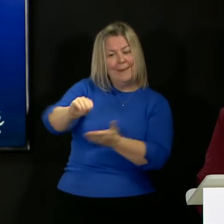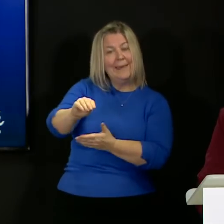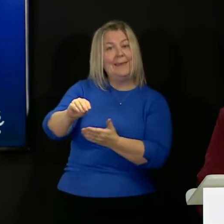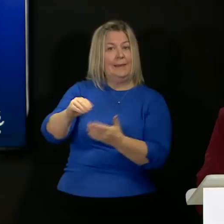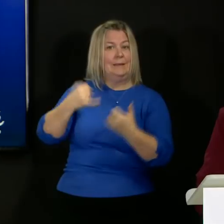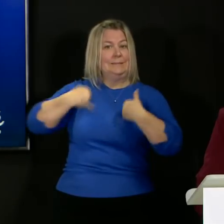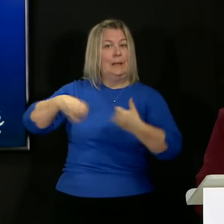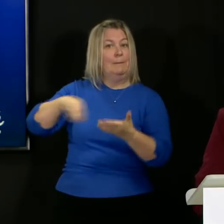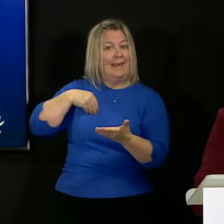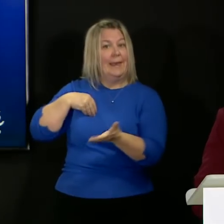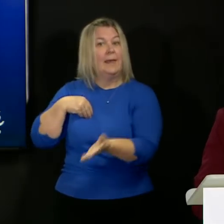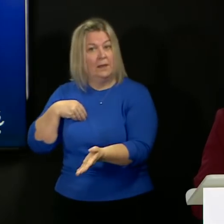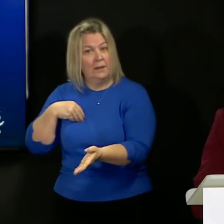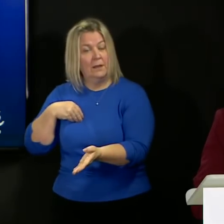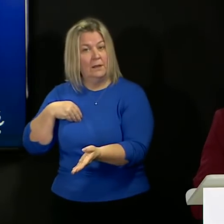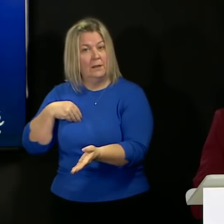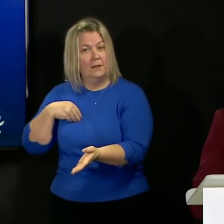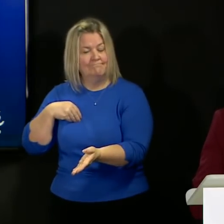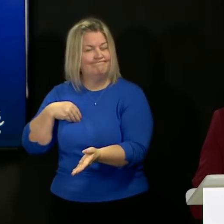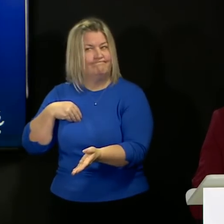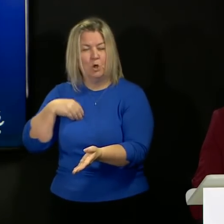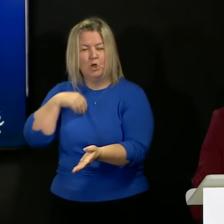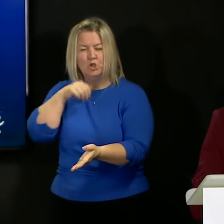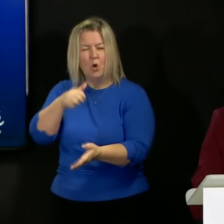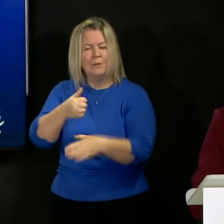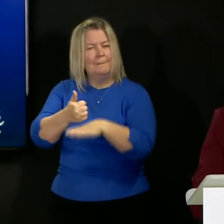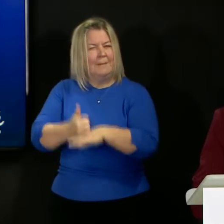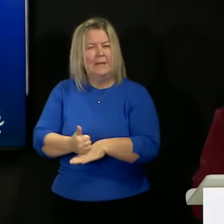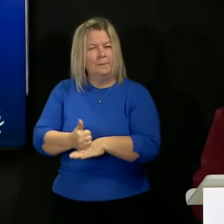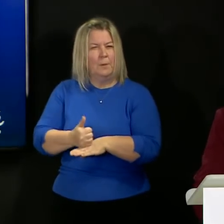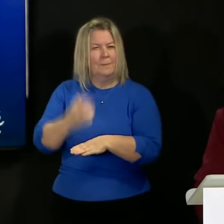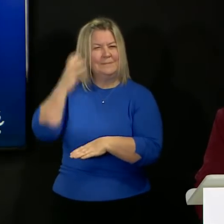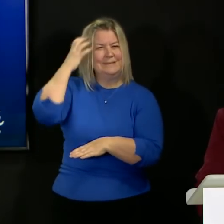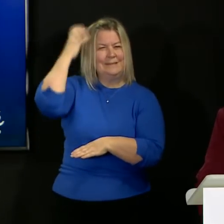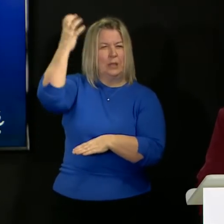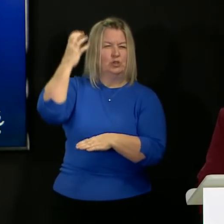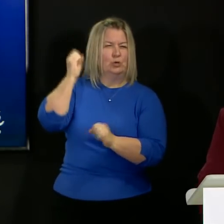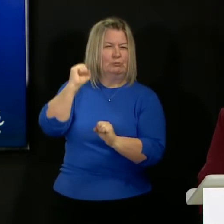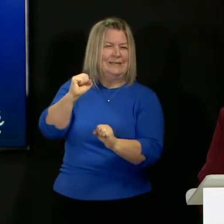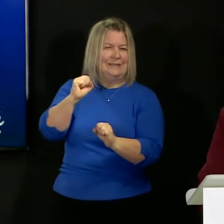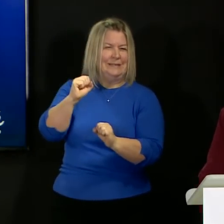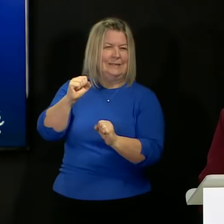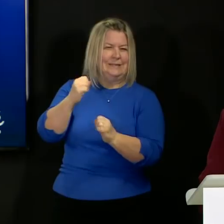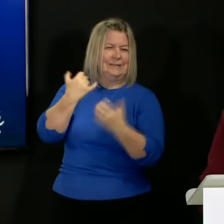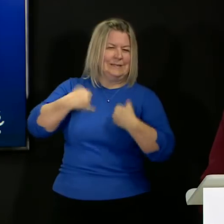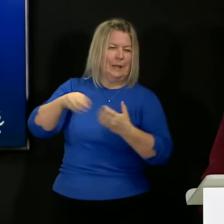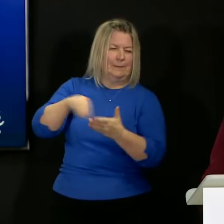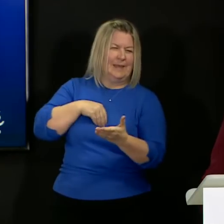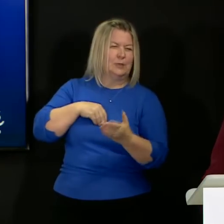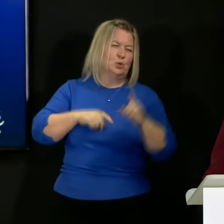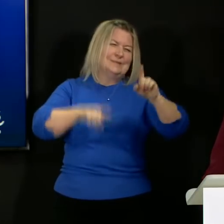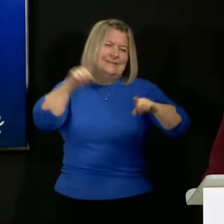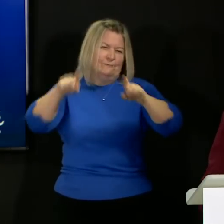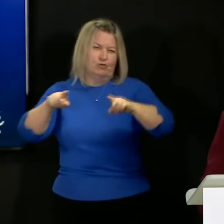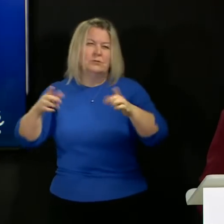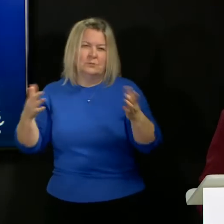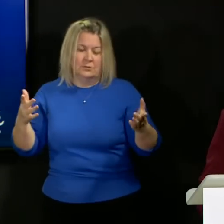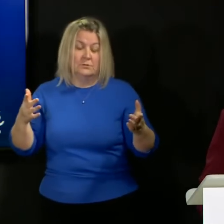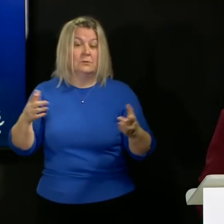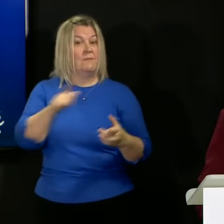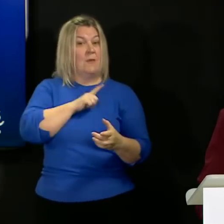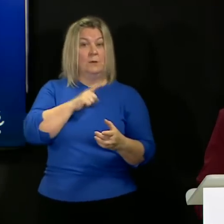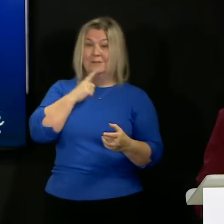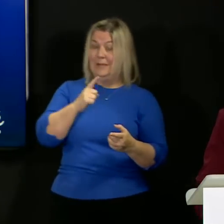that is not the minimum statutory sick pay, but clearly others do not. So that is why I've said to